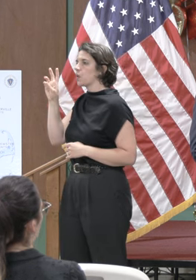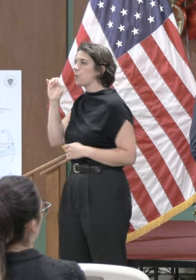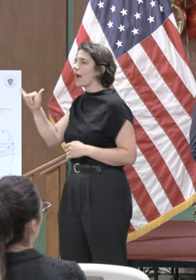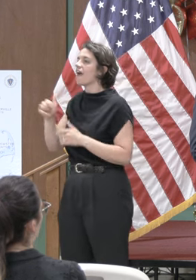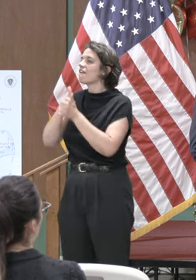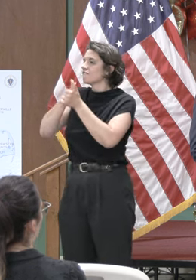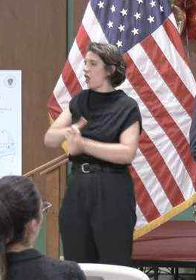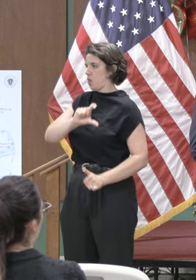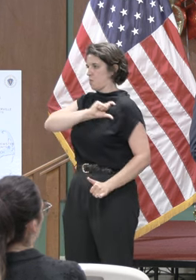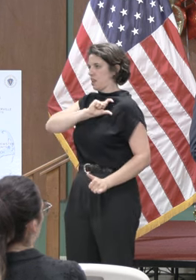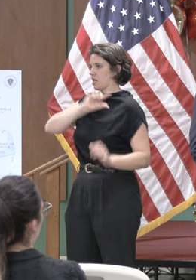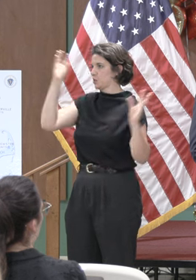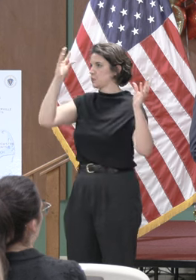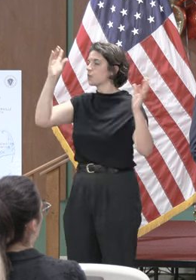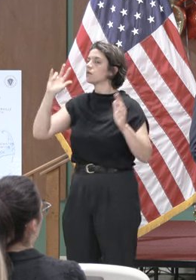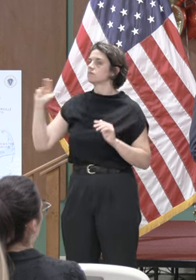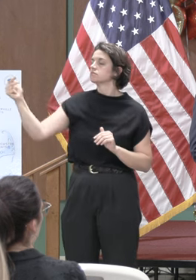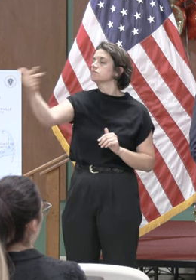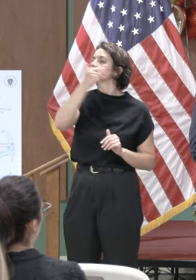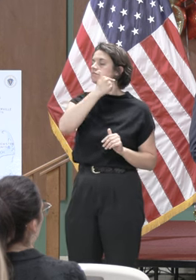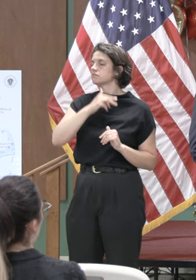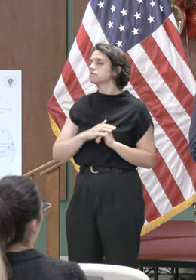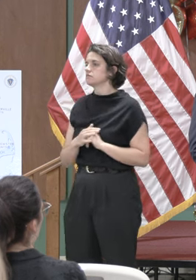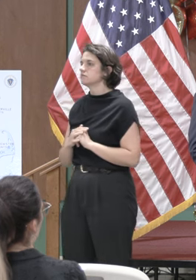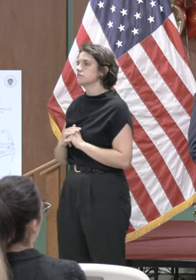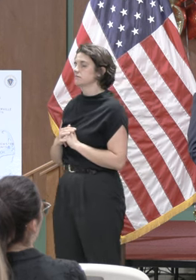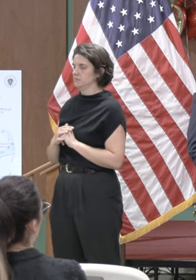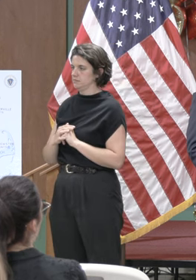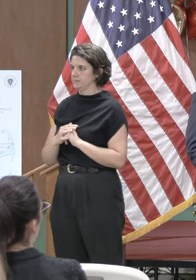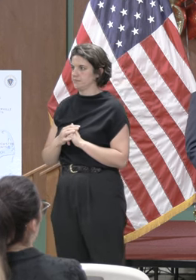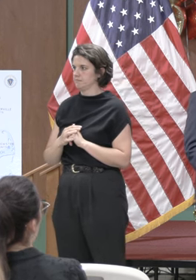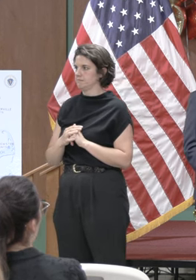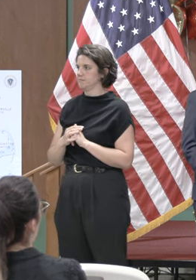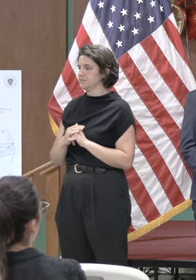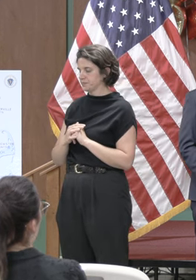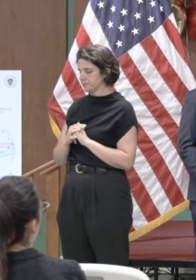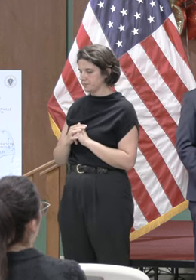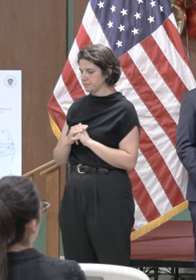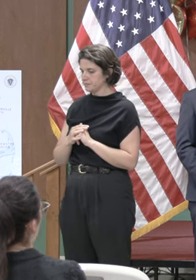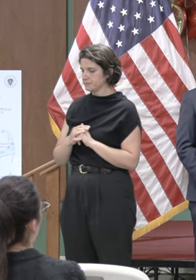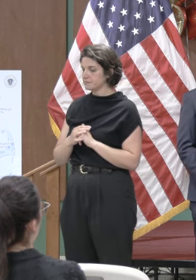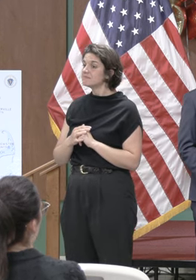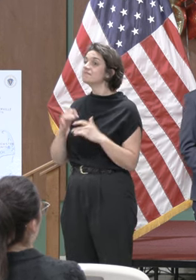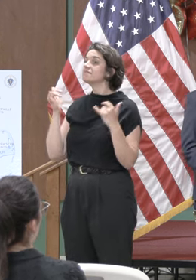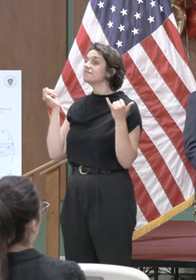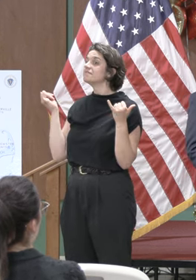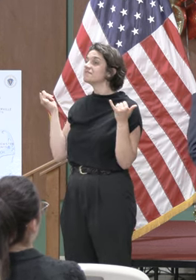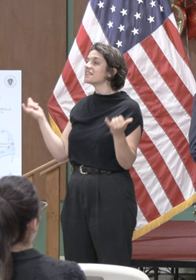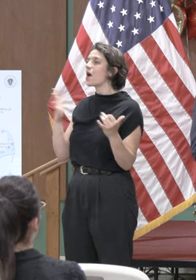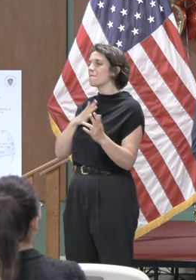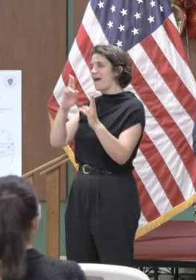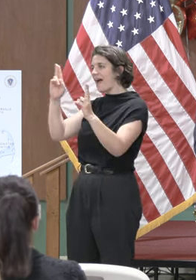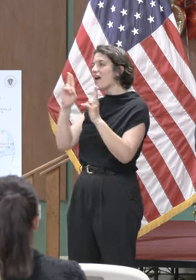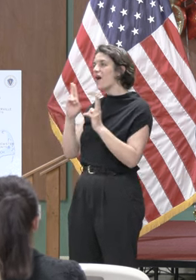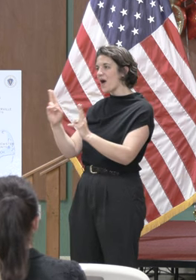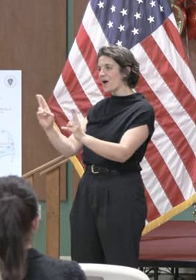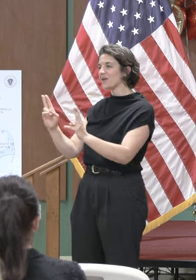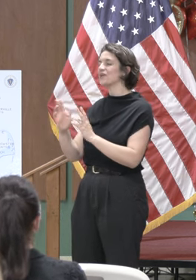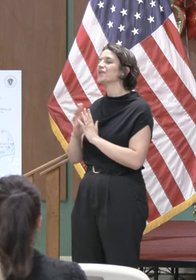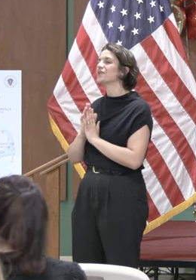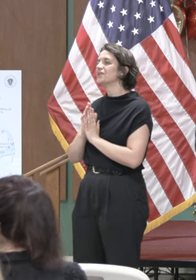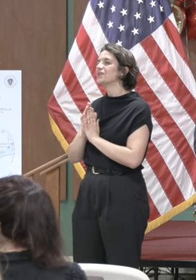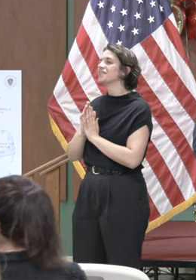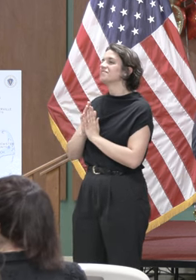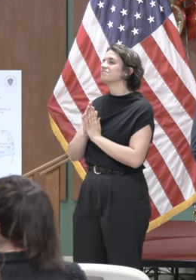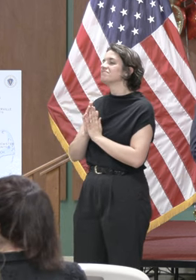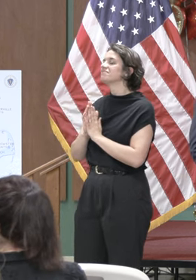officers and and parking attendants now it is my honor to introduce my good friend